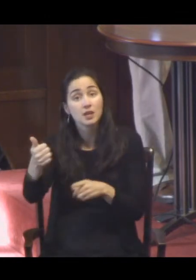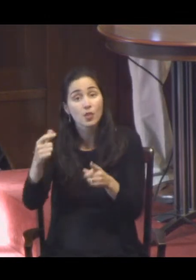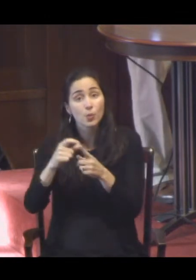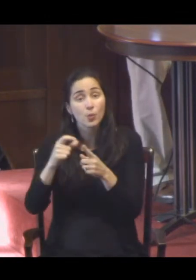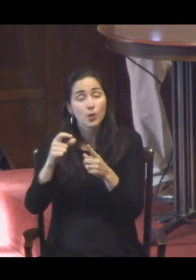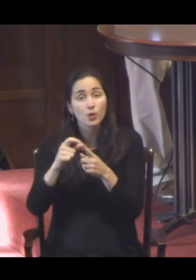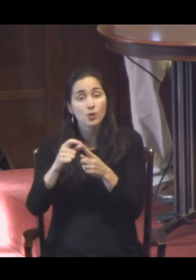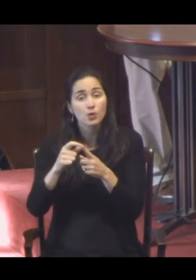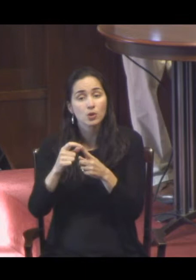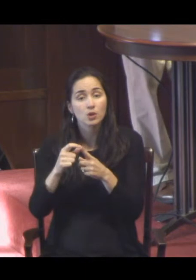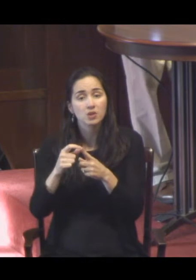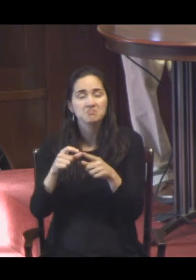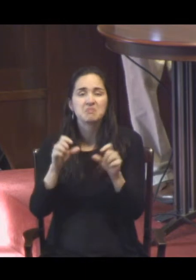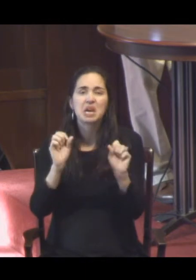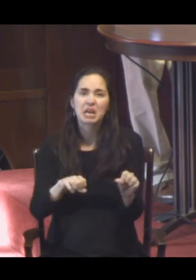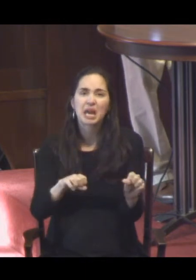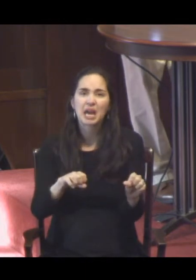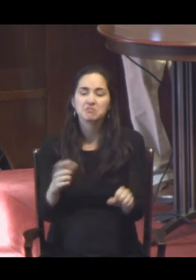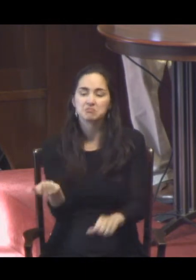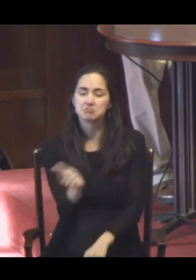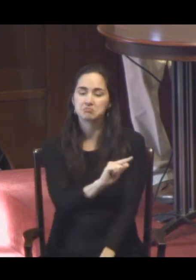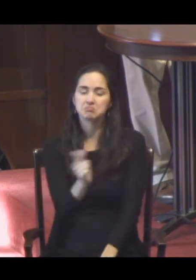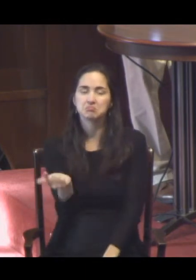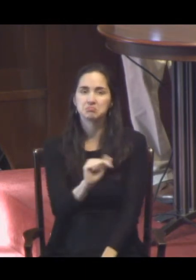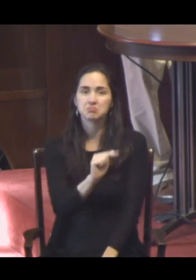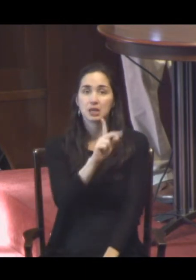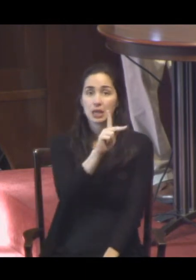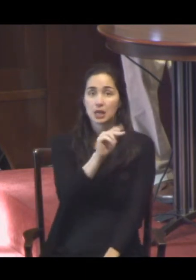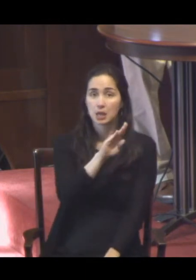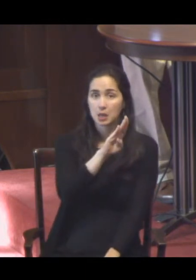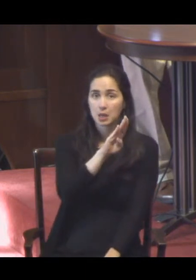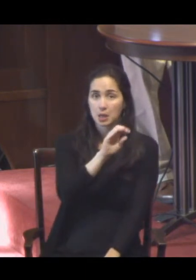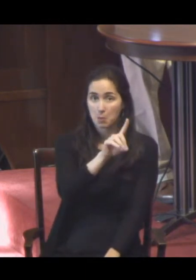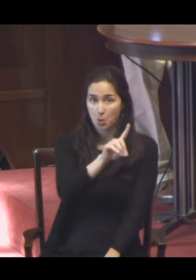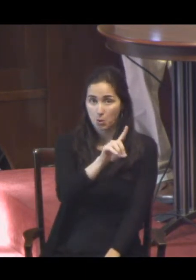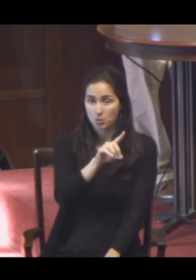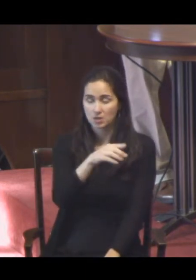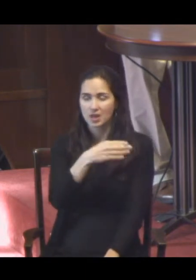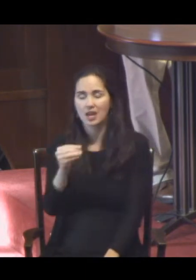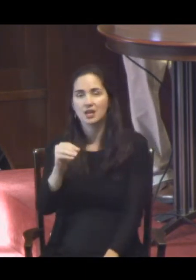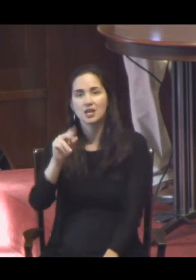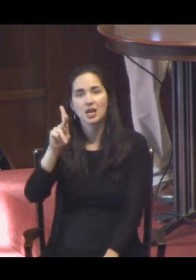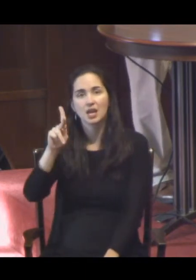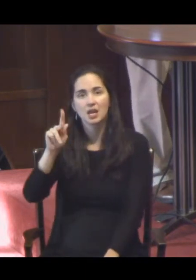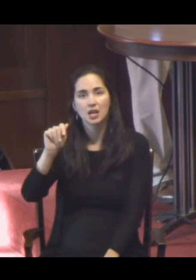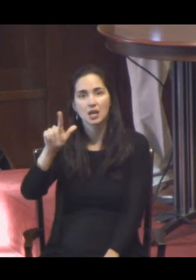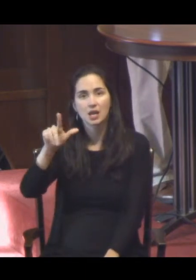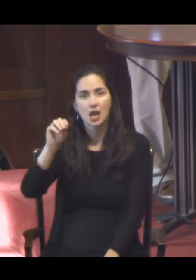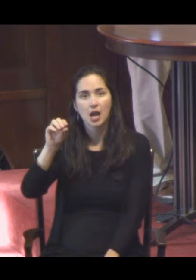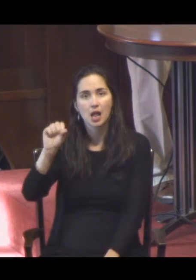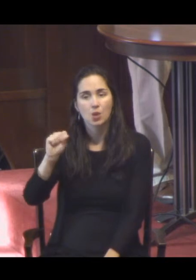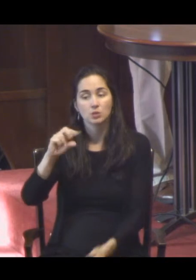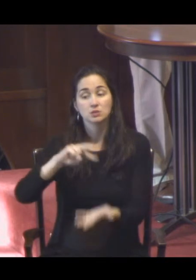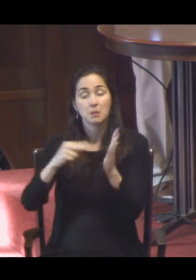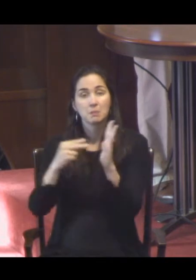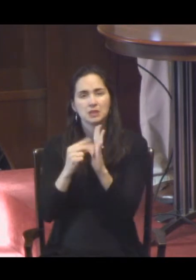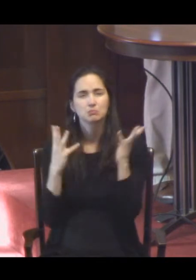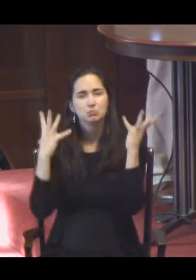it's interchangeable. It has its own nuance, kalos, beautiful, virtuous. It's interesting that the word